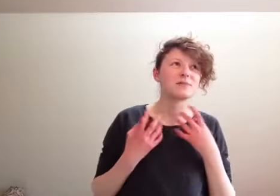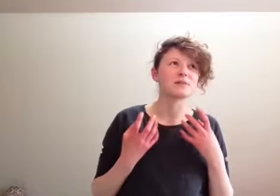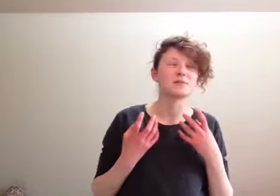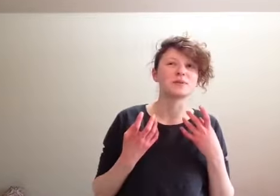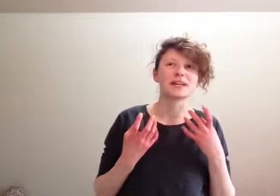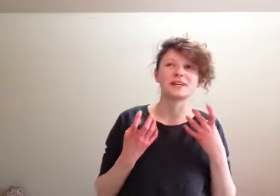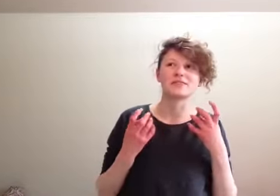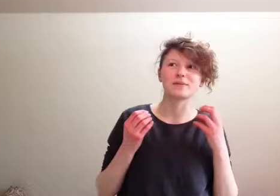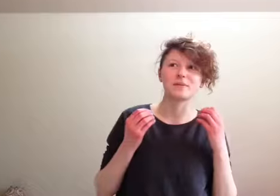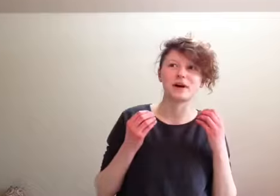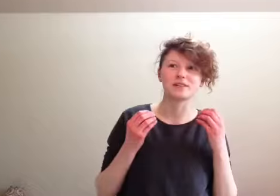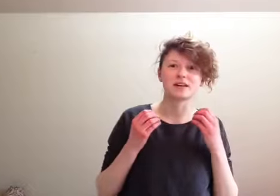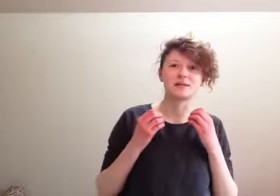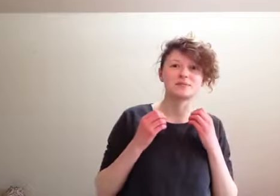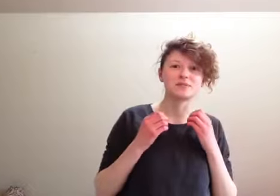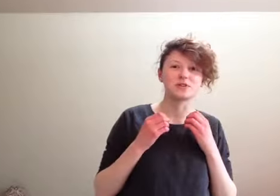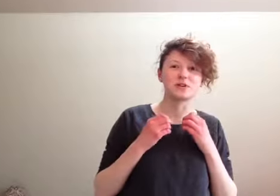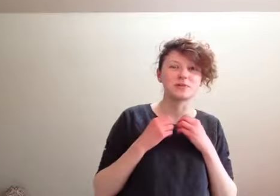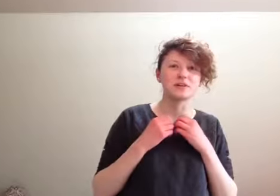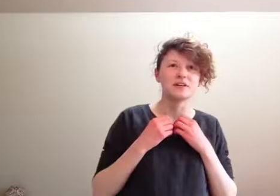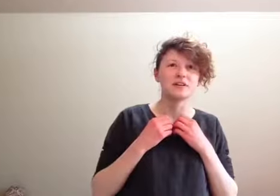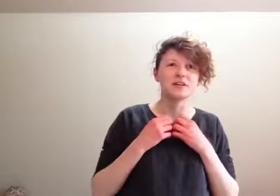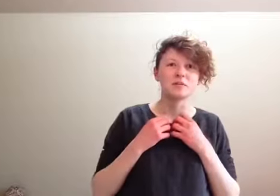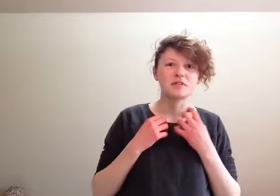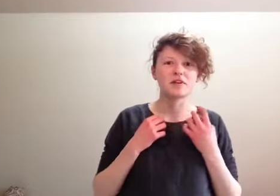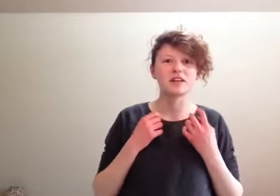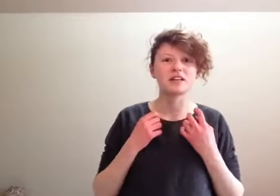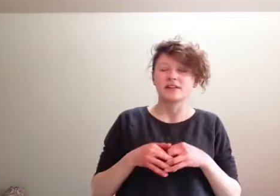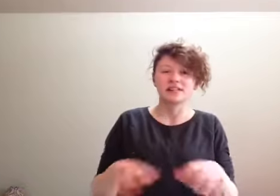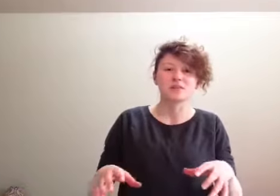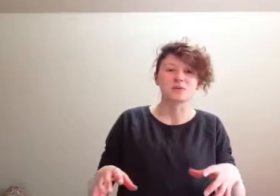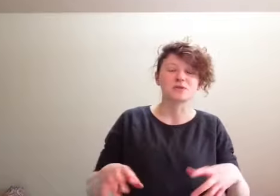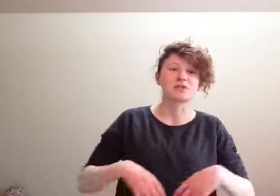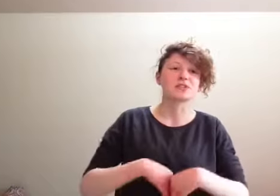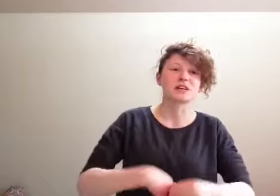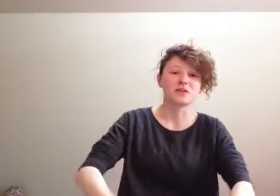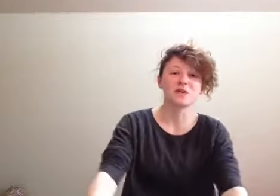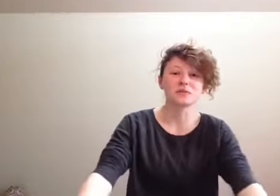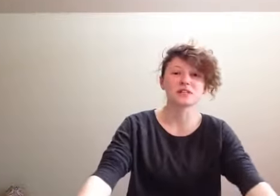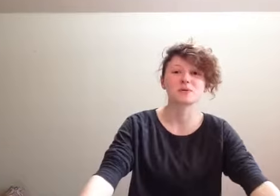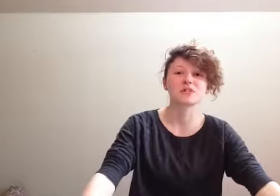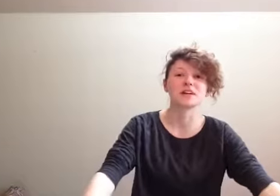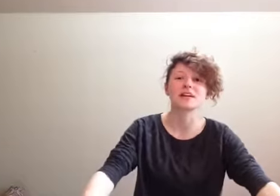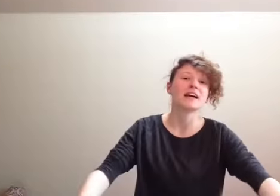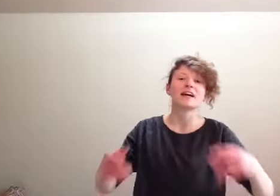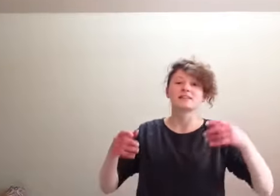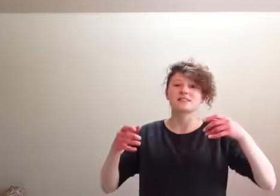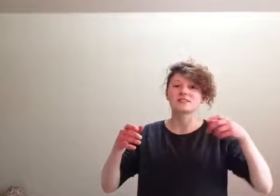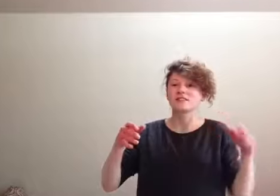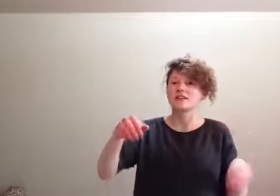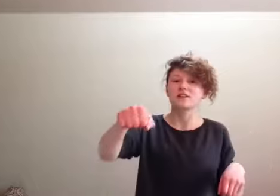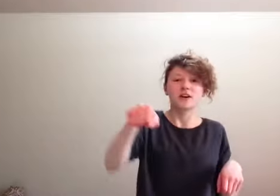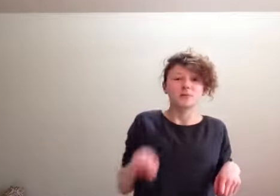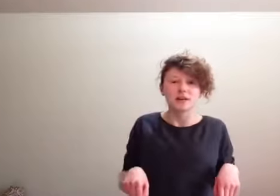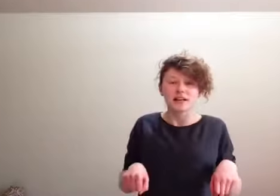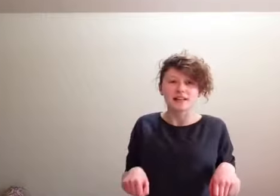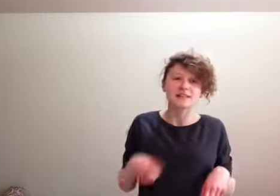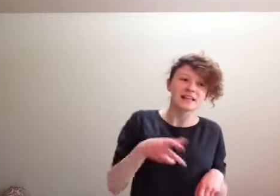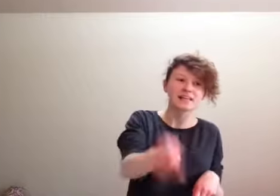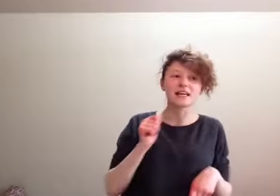possible like if a part-time job could be fun. Their dishwasher is just like a normal dishwasher. It's just you know you open it like this, take